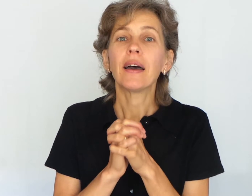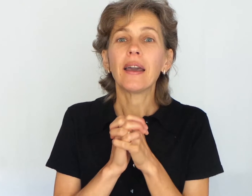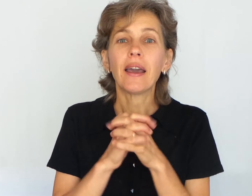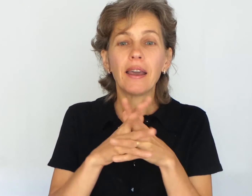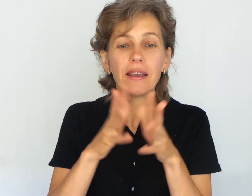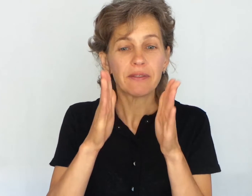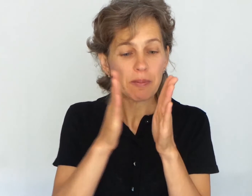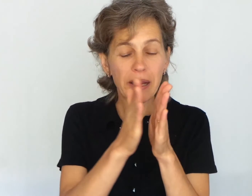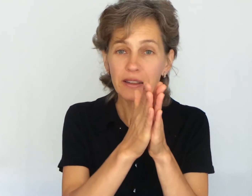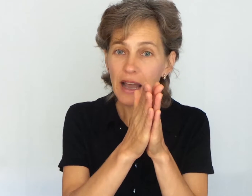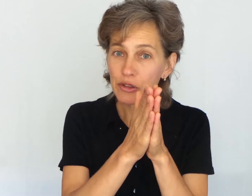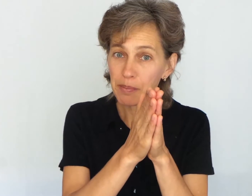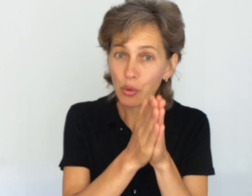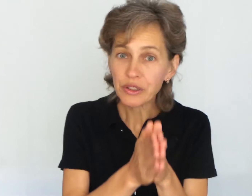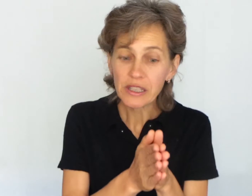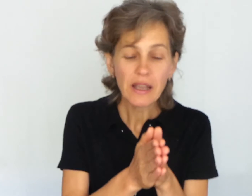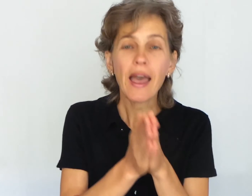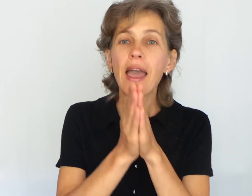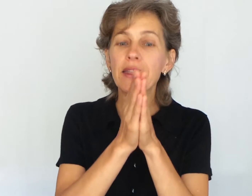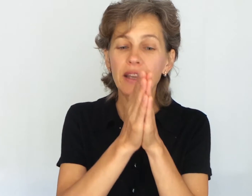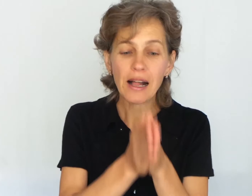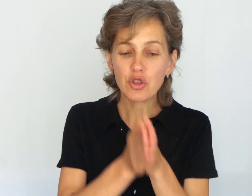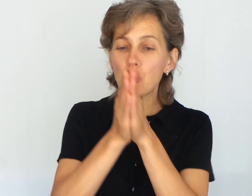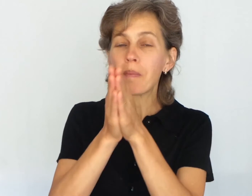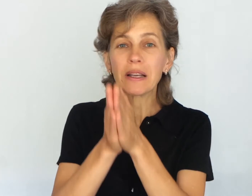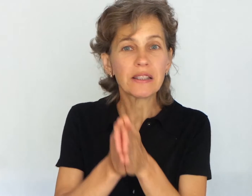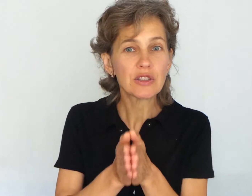It will break down the protein and calcium, magnesium,